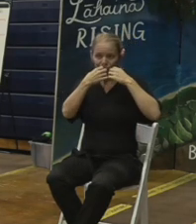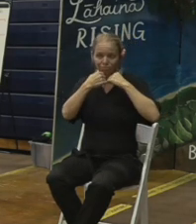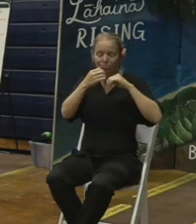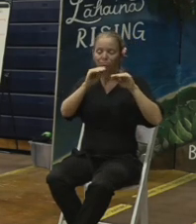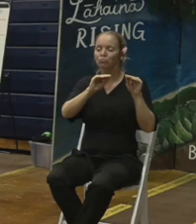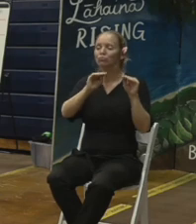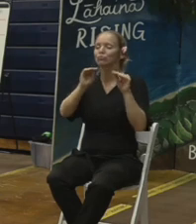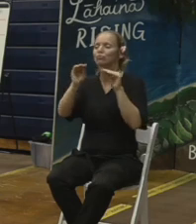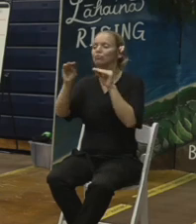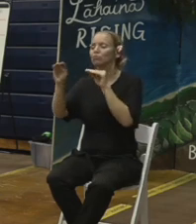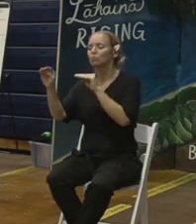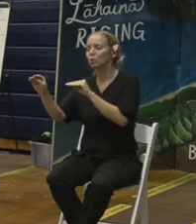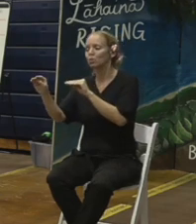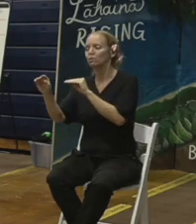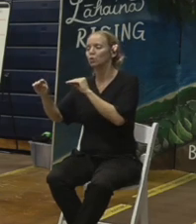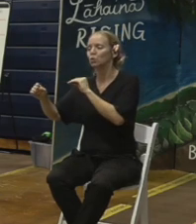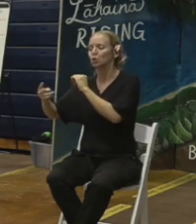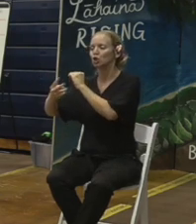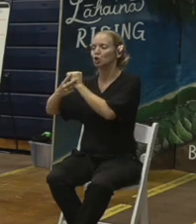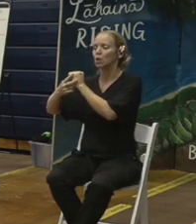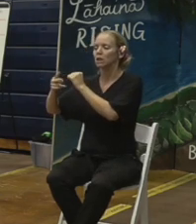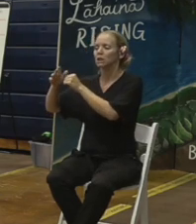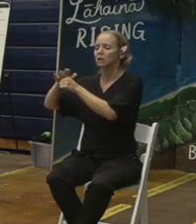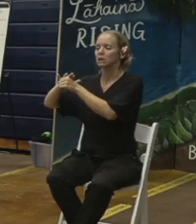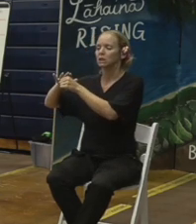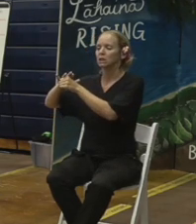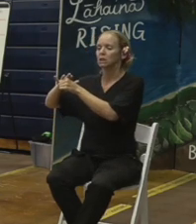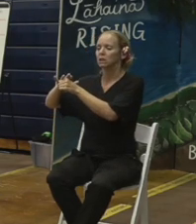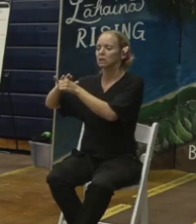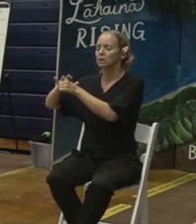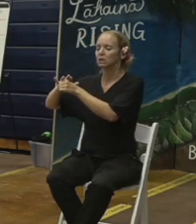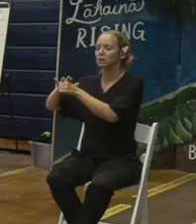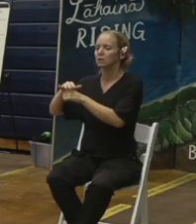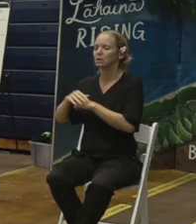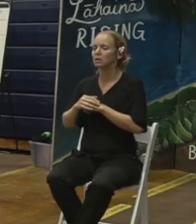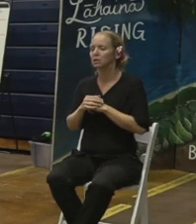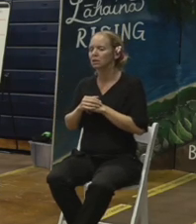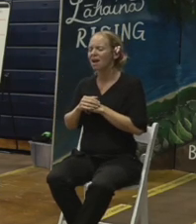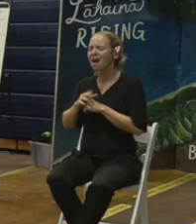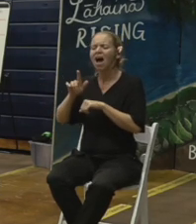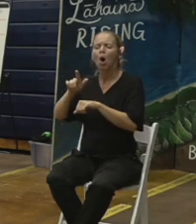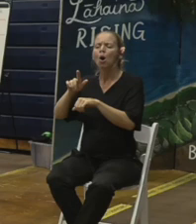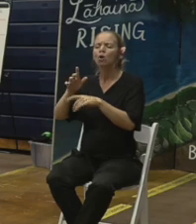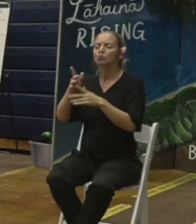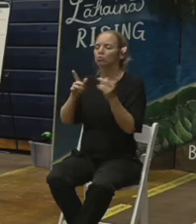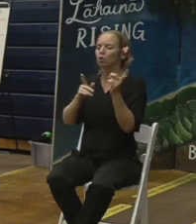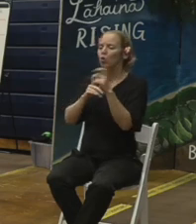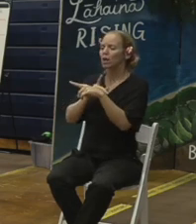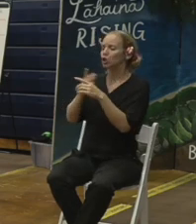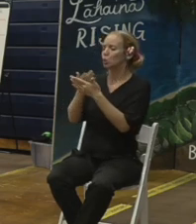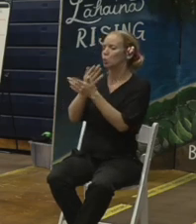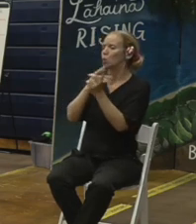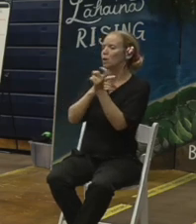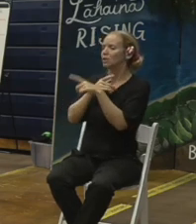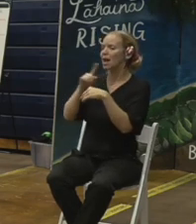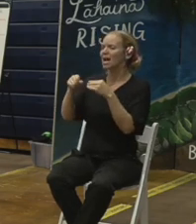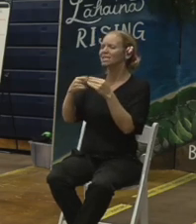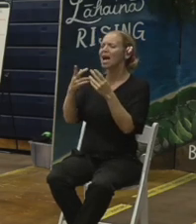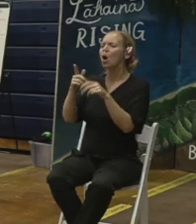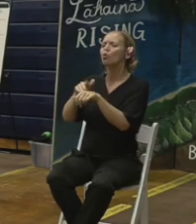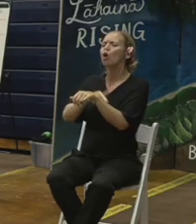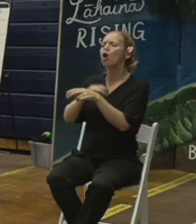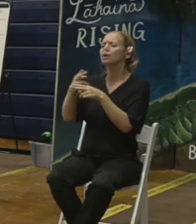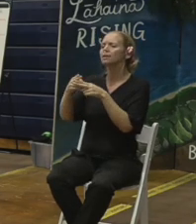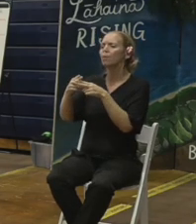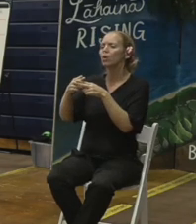question for army corps or Shane how long is temporary how temporary is temporary and how long do